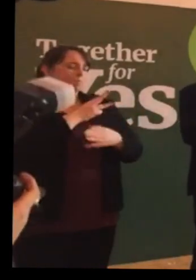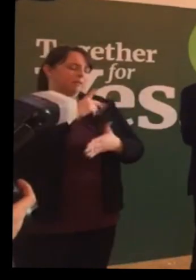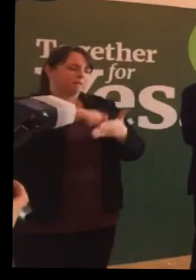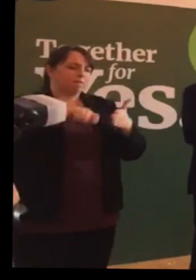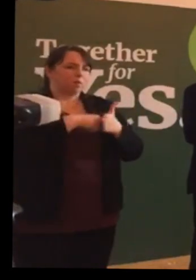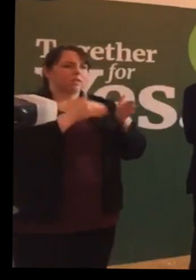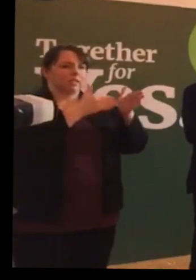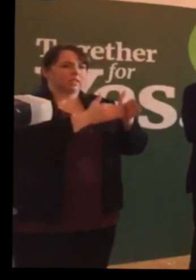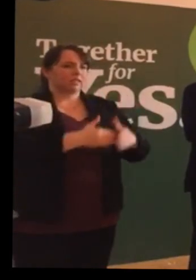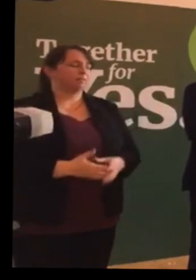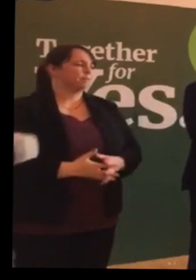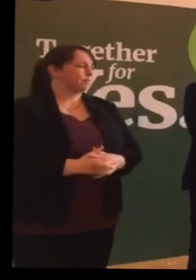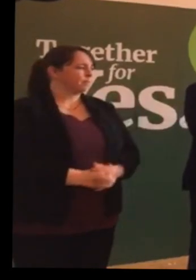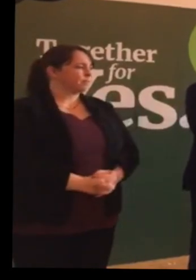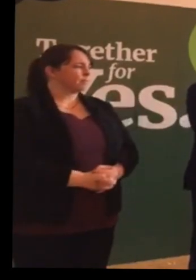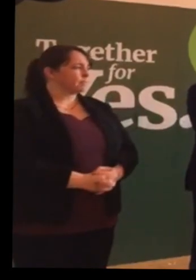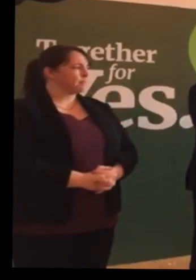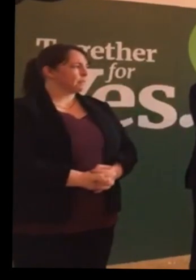. you very much.